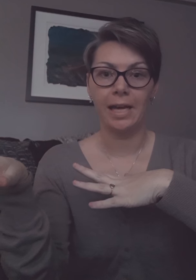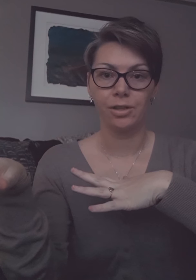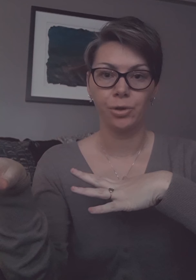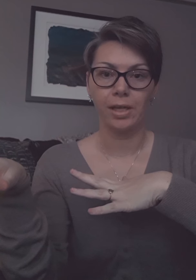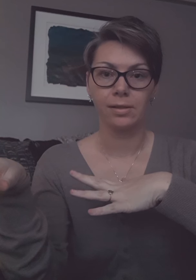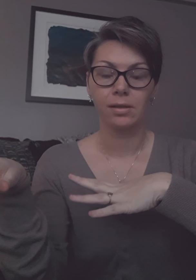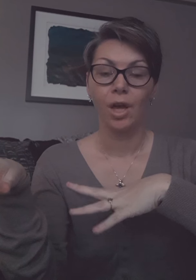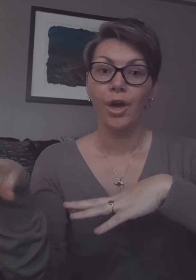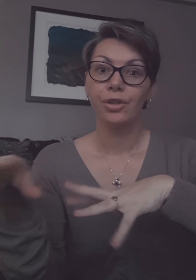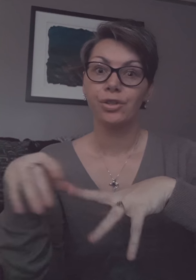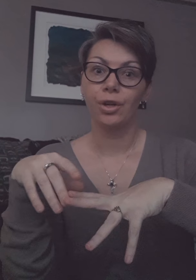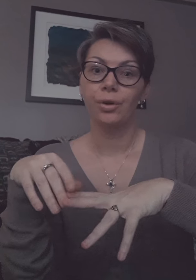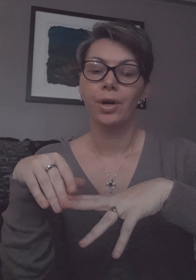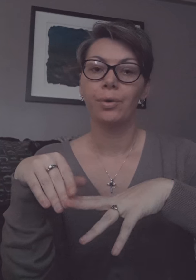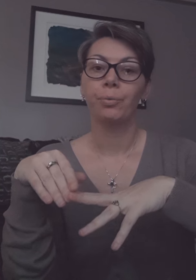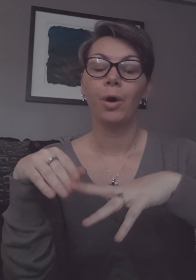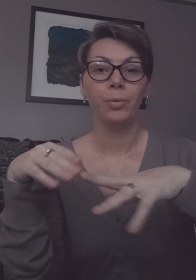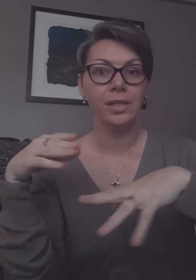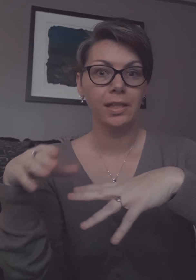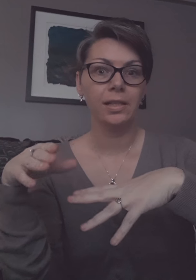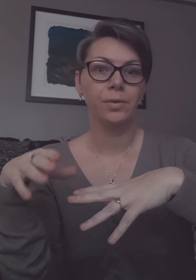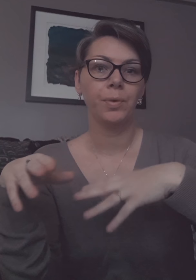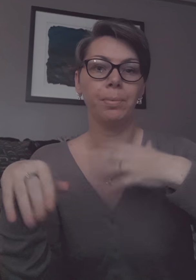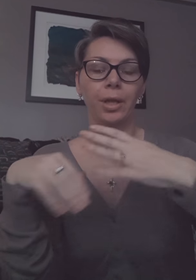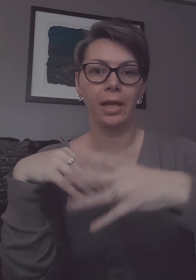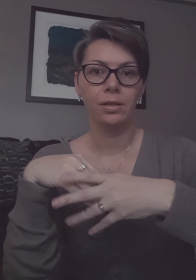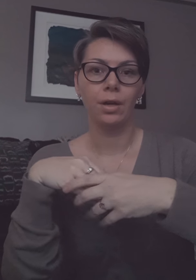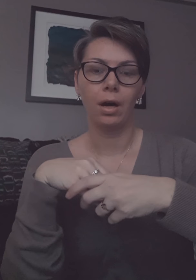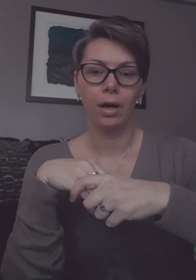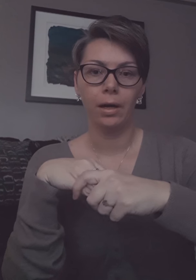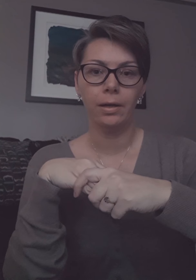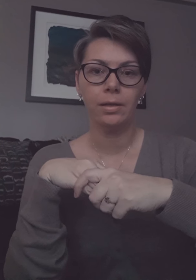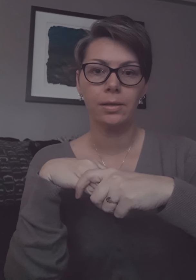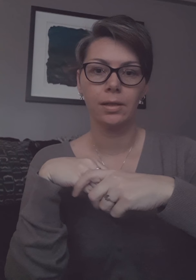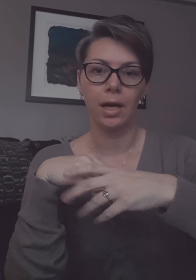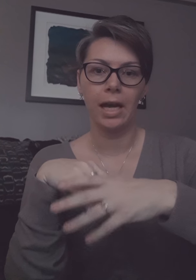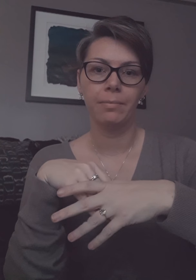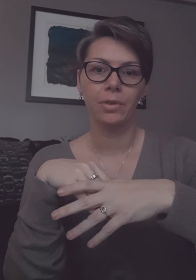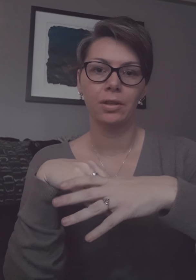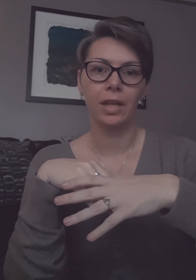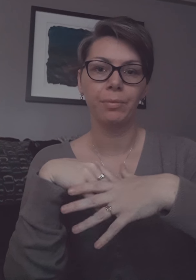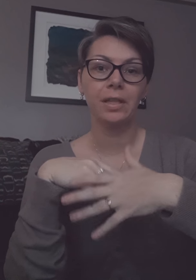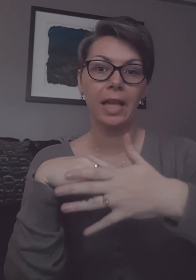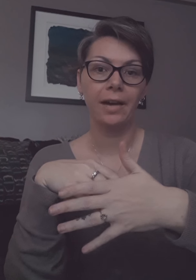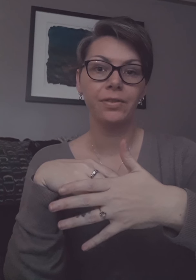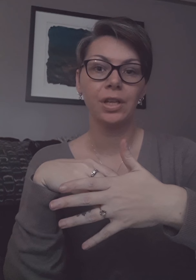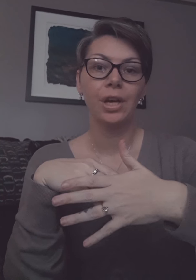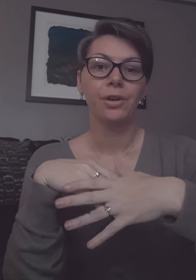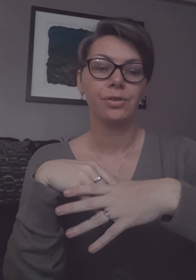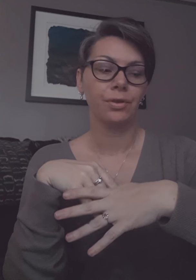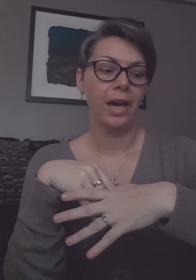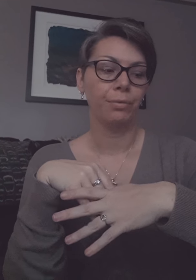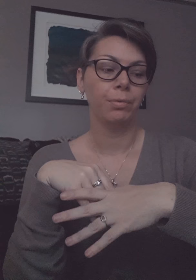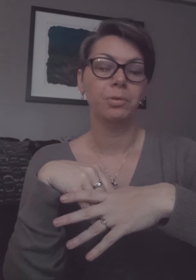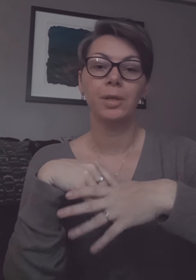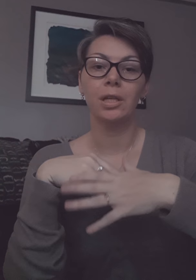Estrace so what we did is we planned our time that we left so that we would be